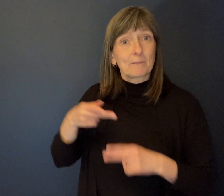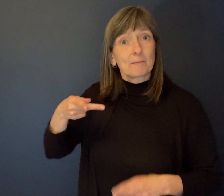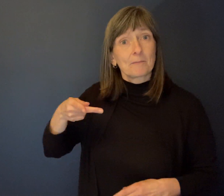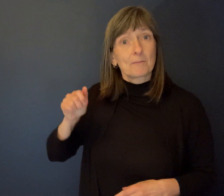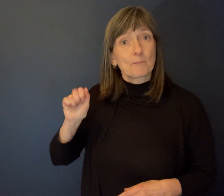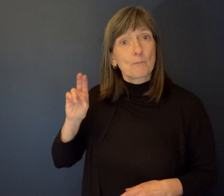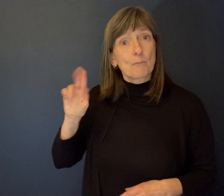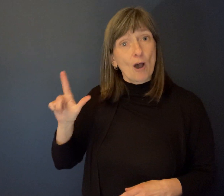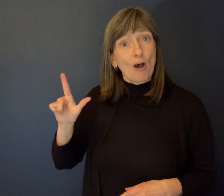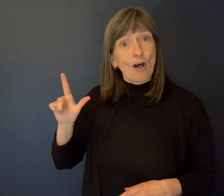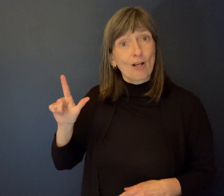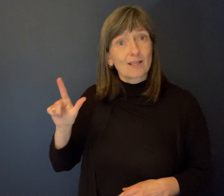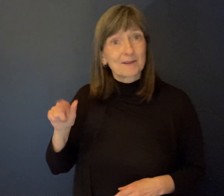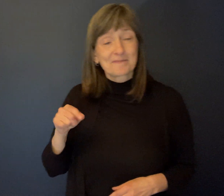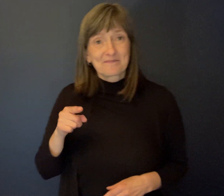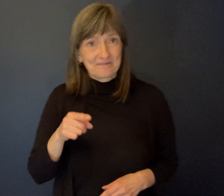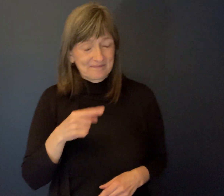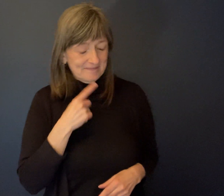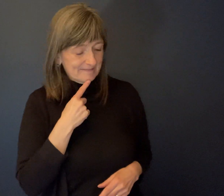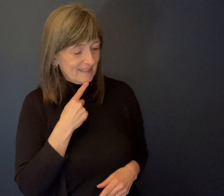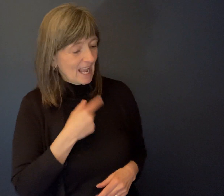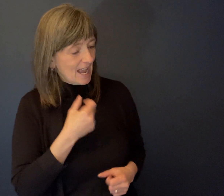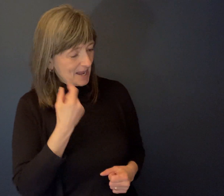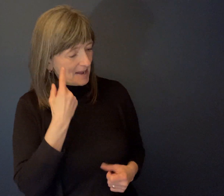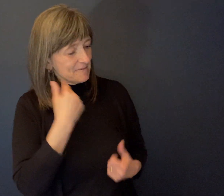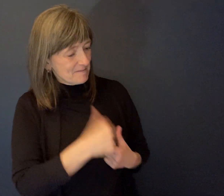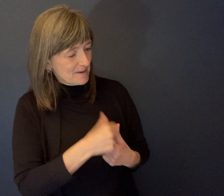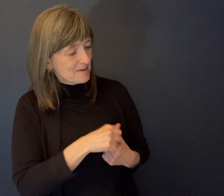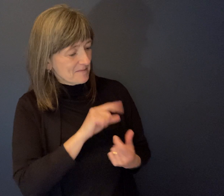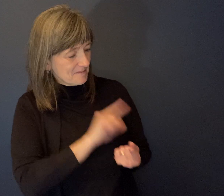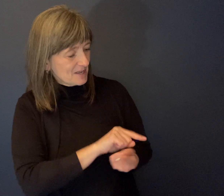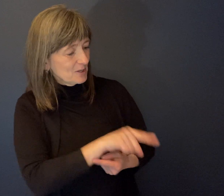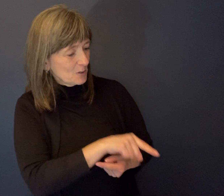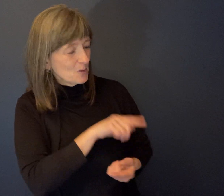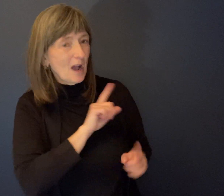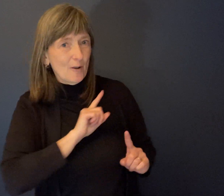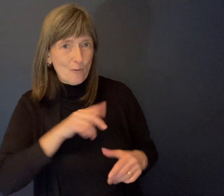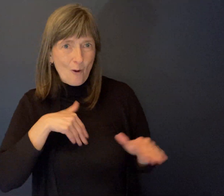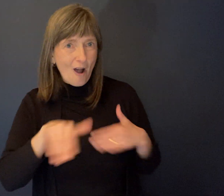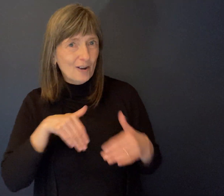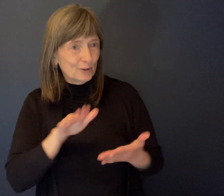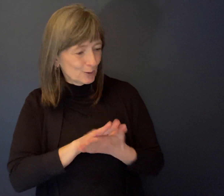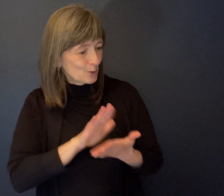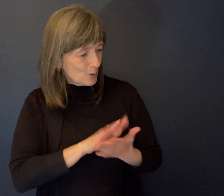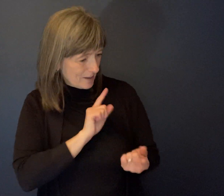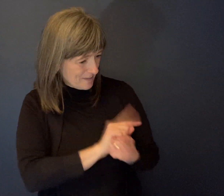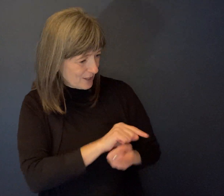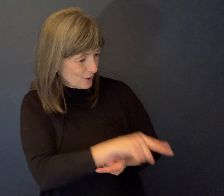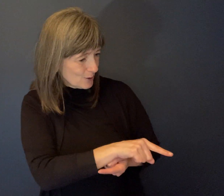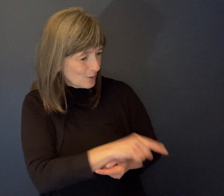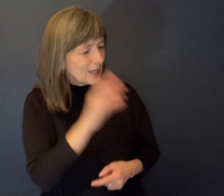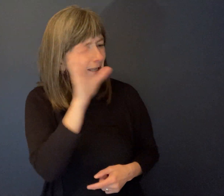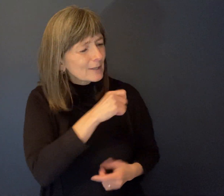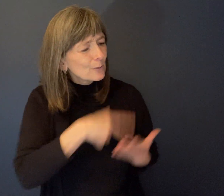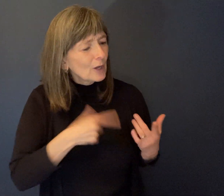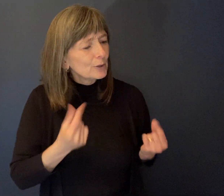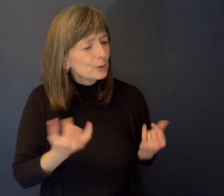And he said, I remember, he said, was meeting many, many years ago when I was going to school and he said, guess what I'm doing today? I'm a teacher.